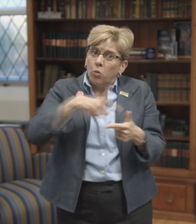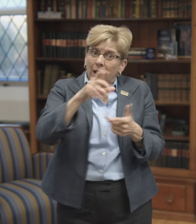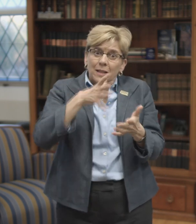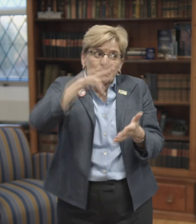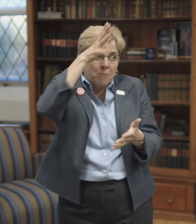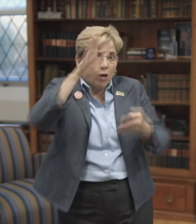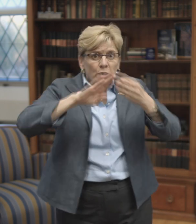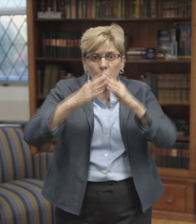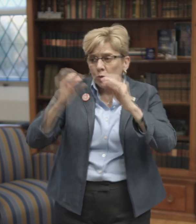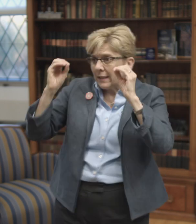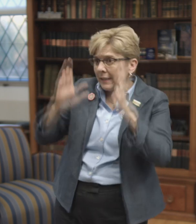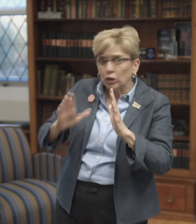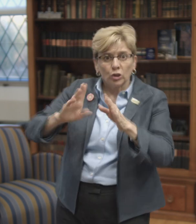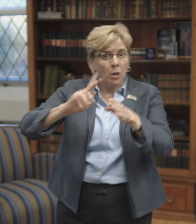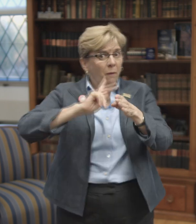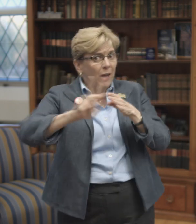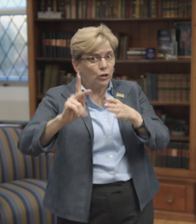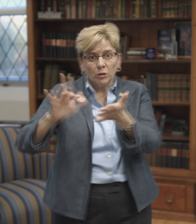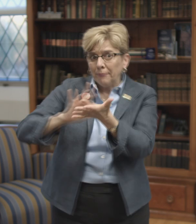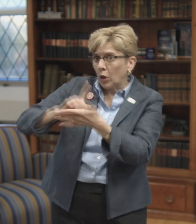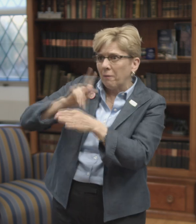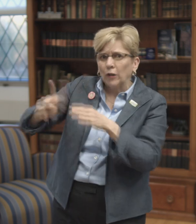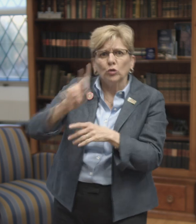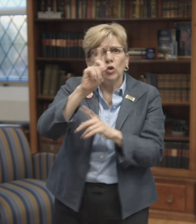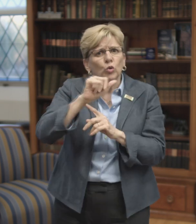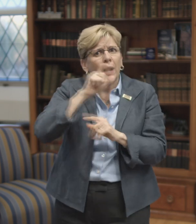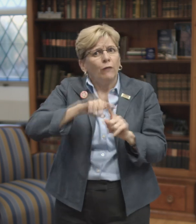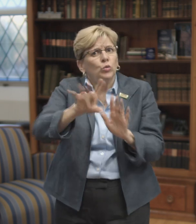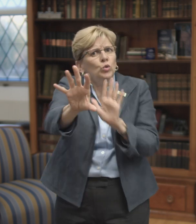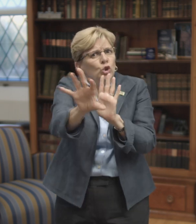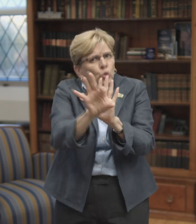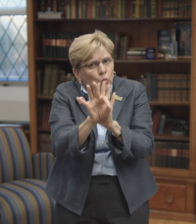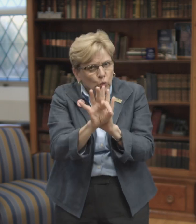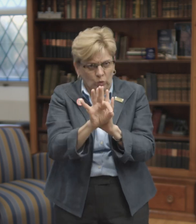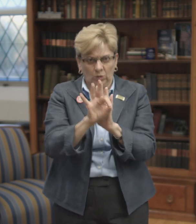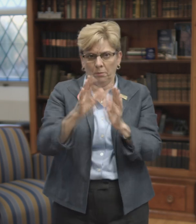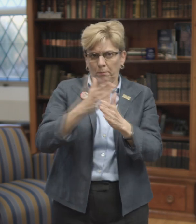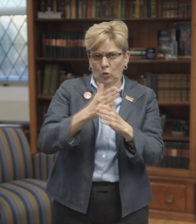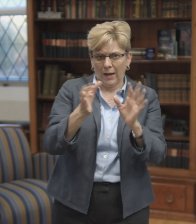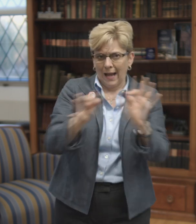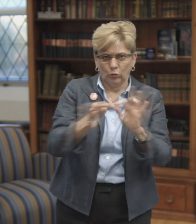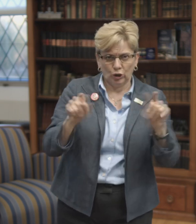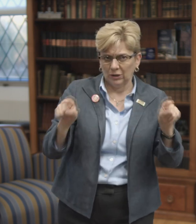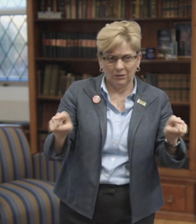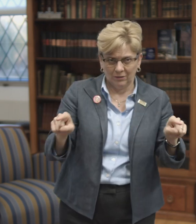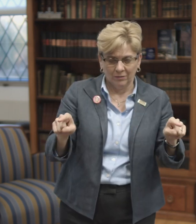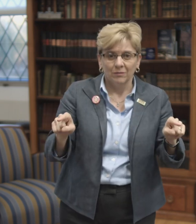Secondly, we as parents and community members, teachers, professionals, and medical professionals, do not have to choose between